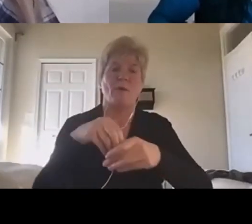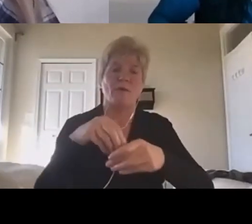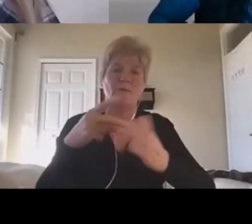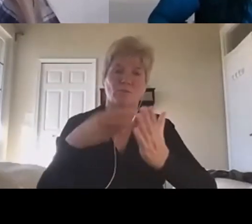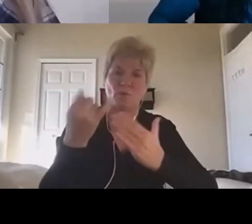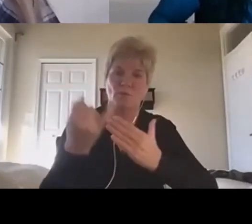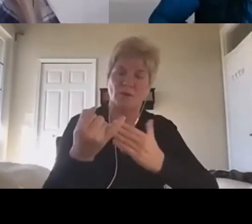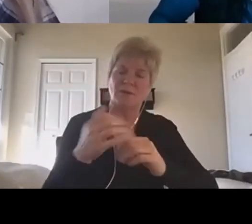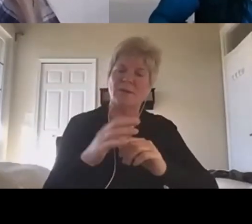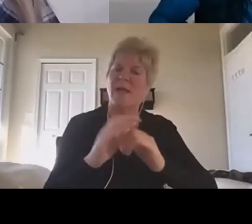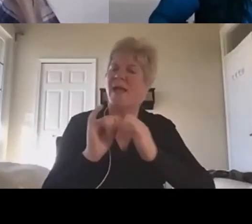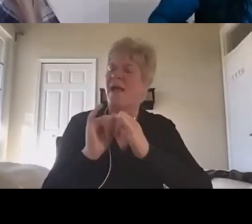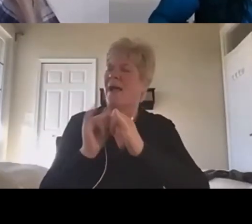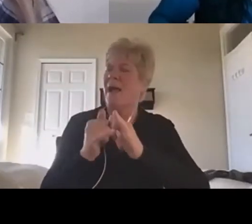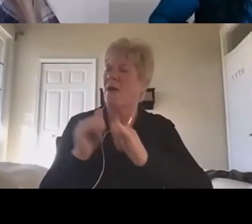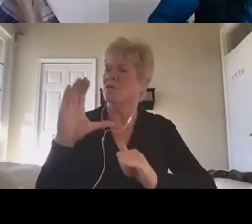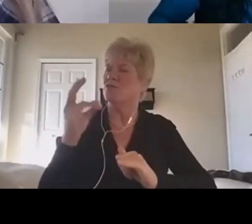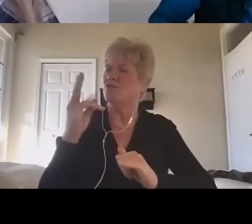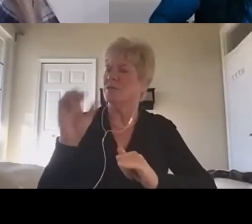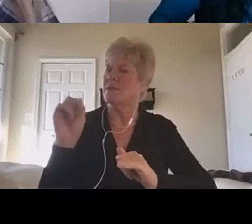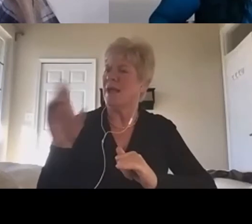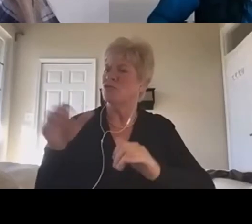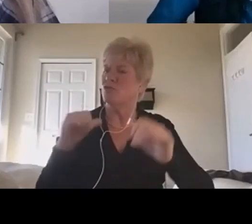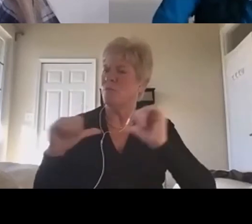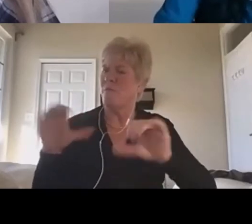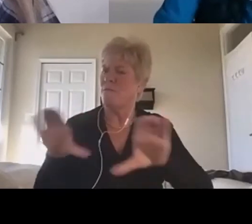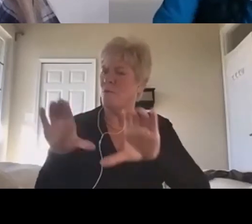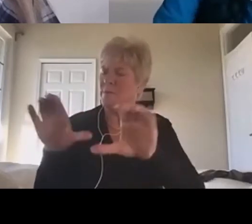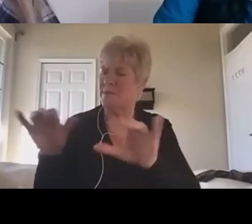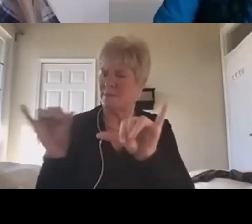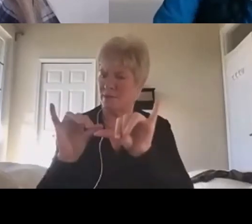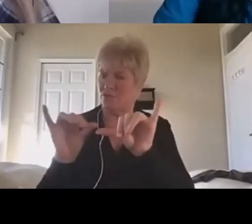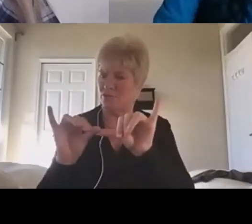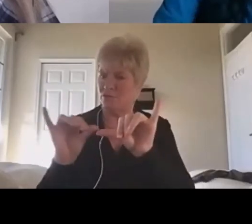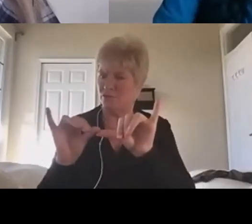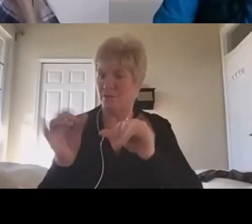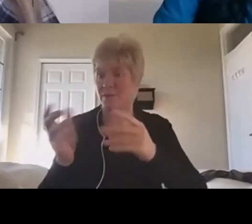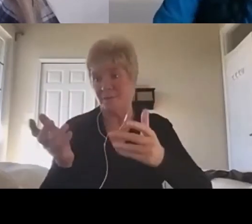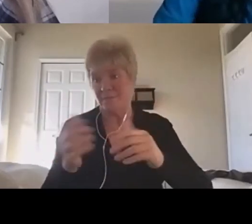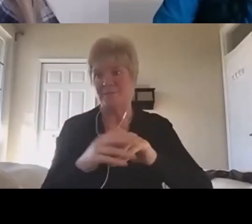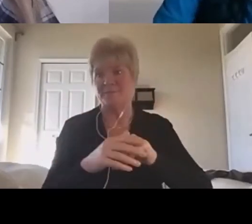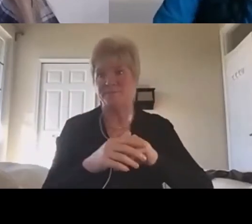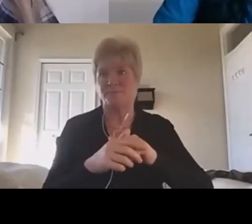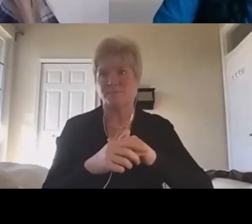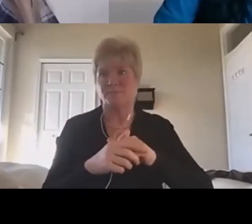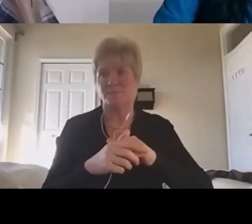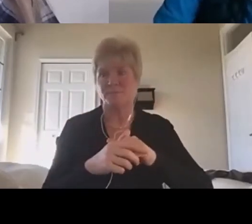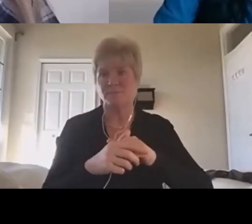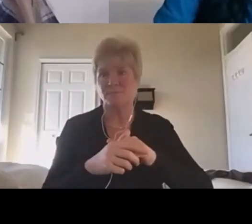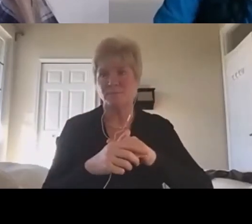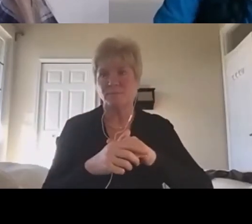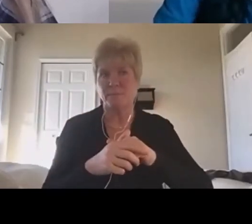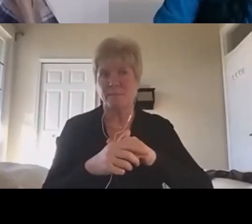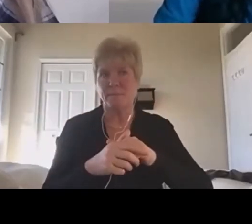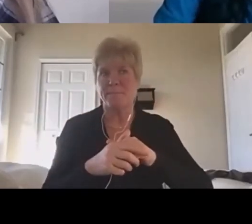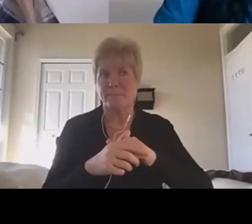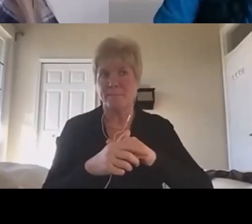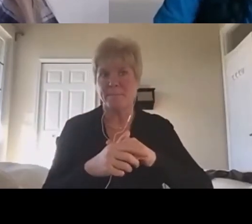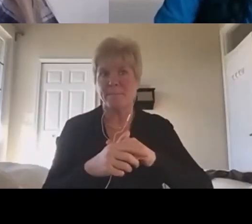performance measured? It's not strictly about, you know, it's outside the typical,